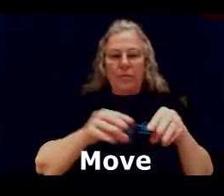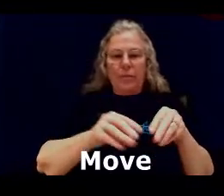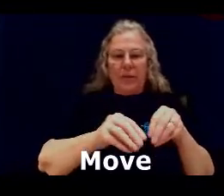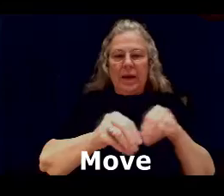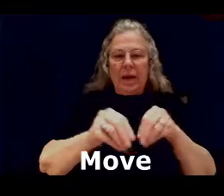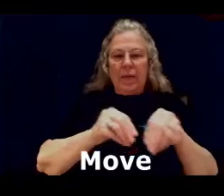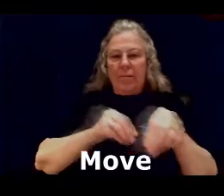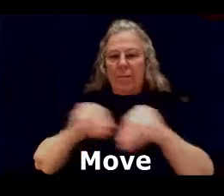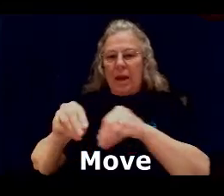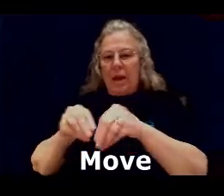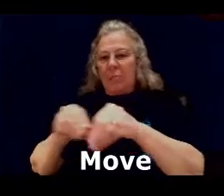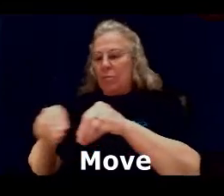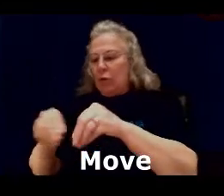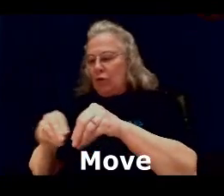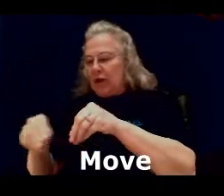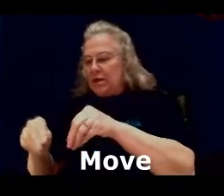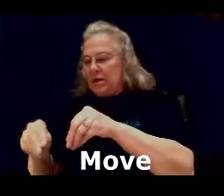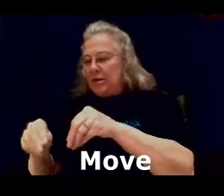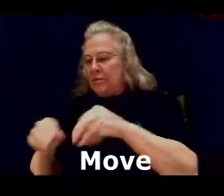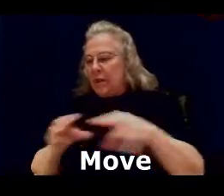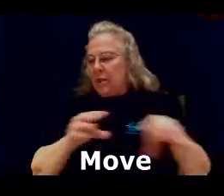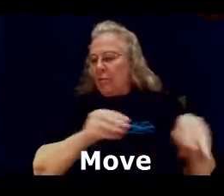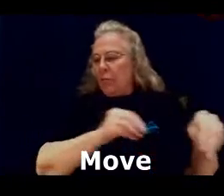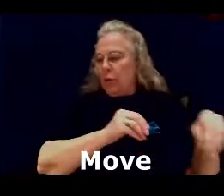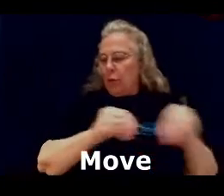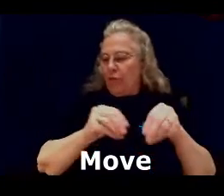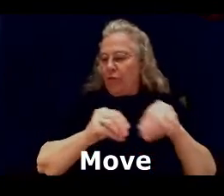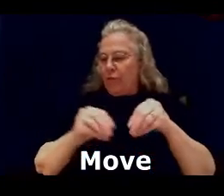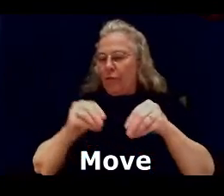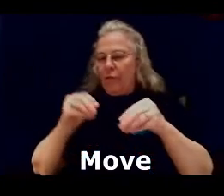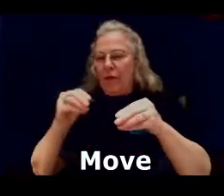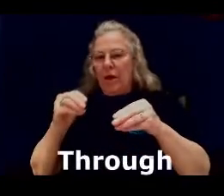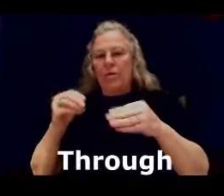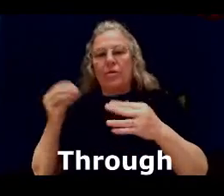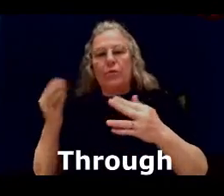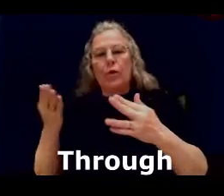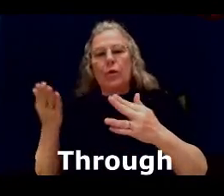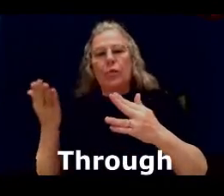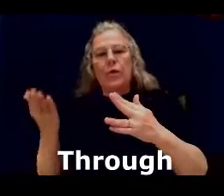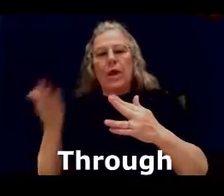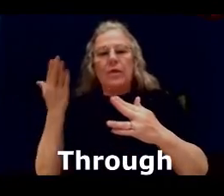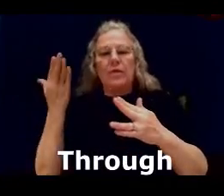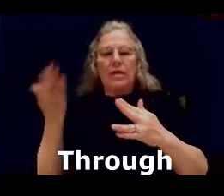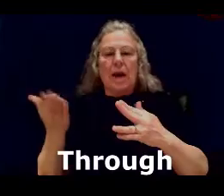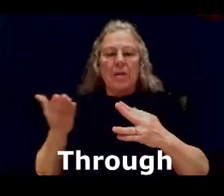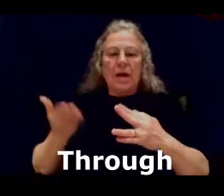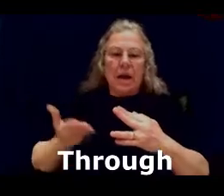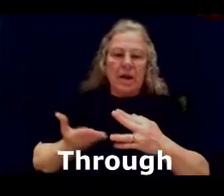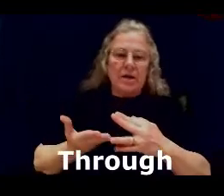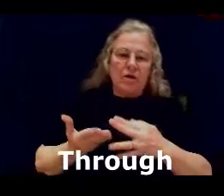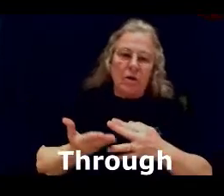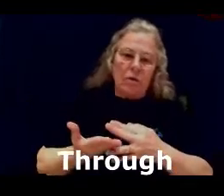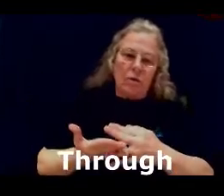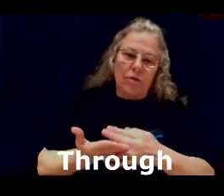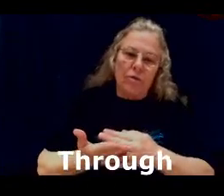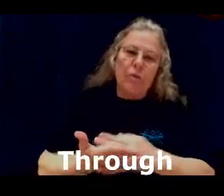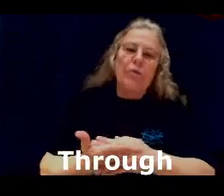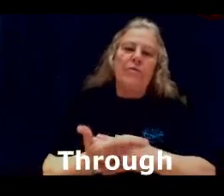Pick it up. And move it. Move. Through. The dominant hand is going to go through the